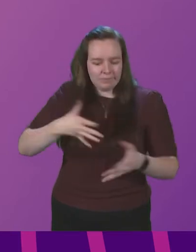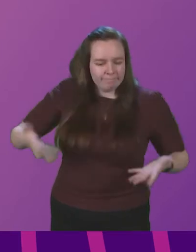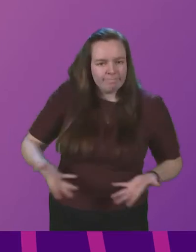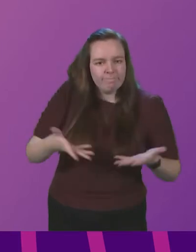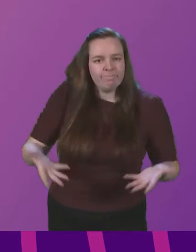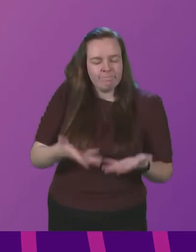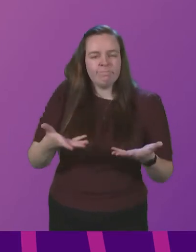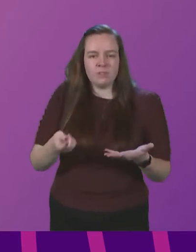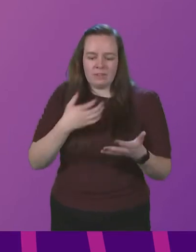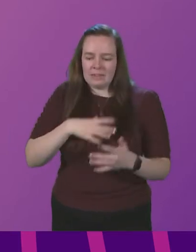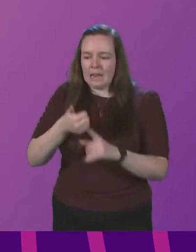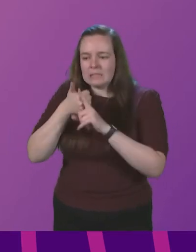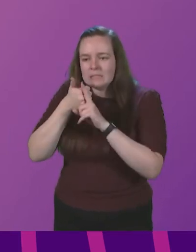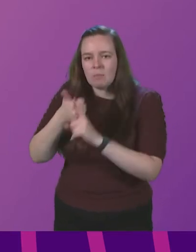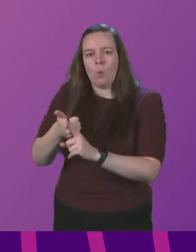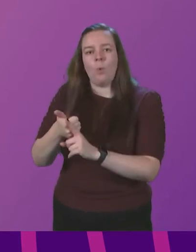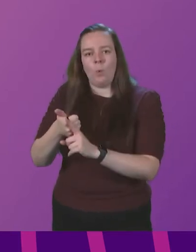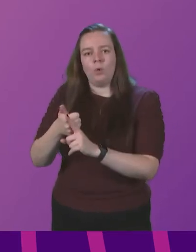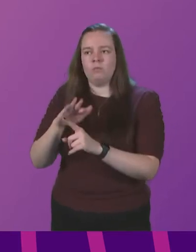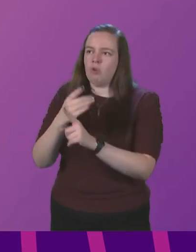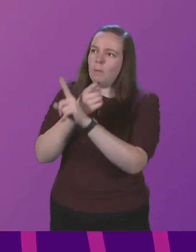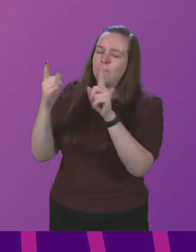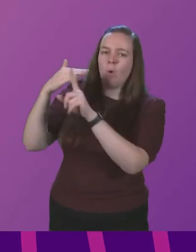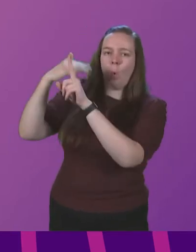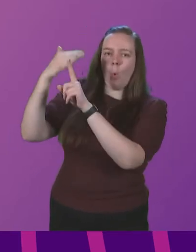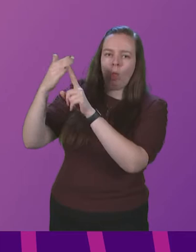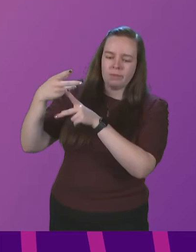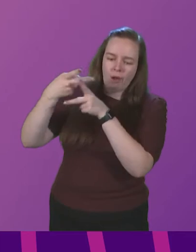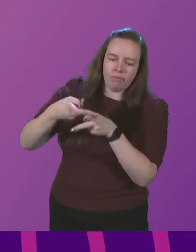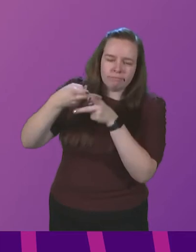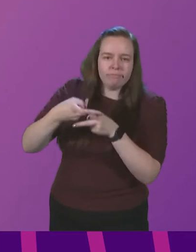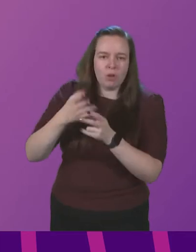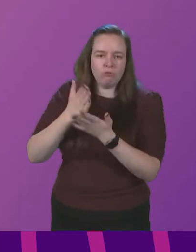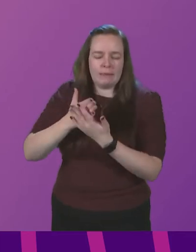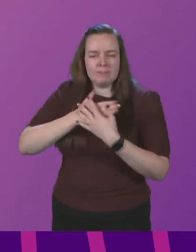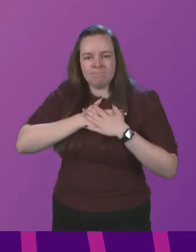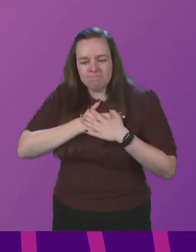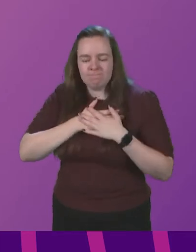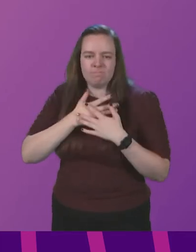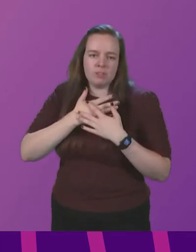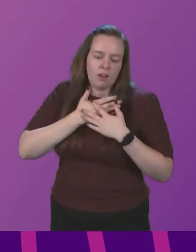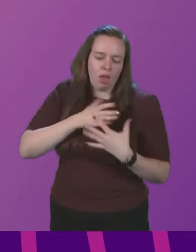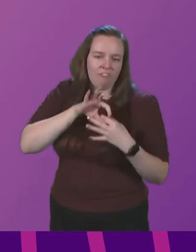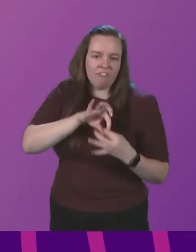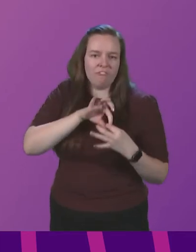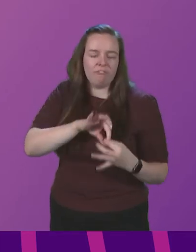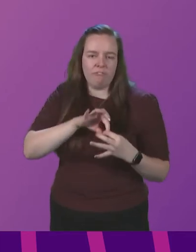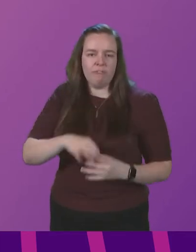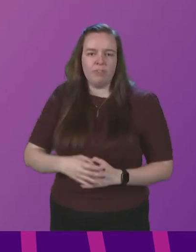and supported by those older, with a real heart and love for them.